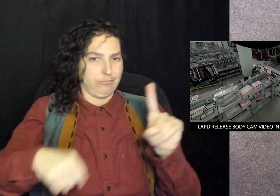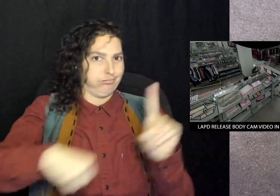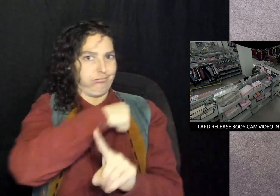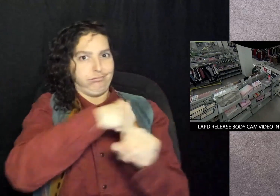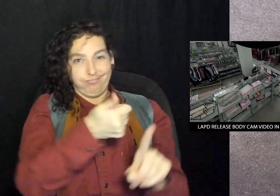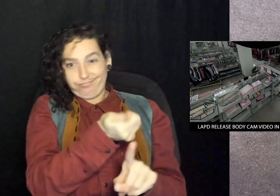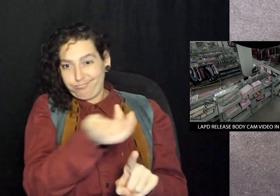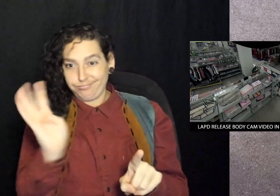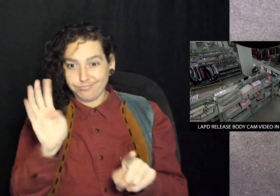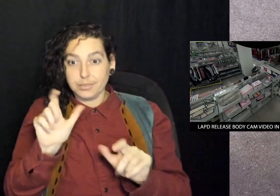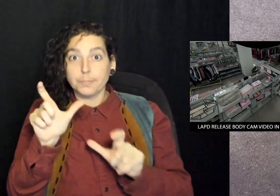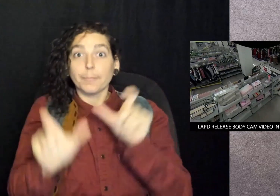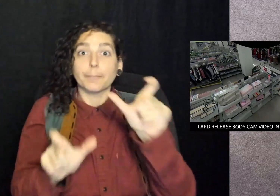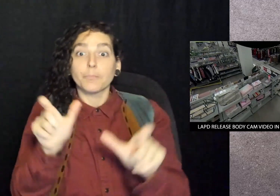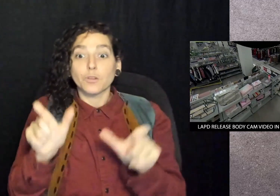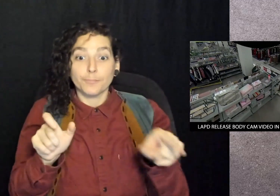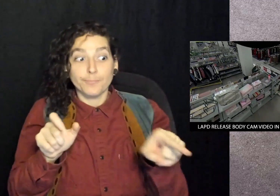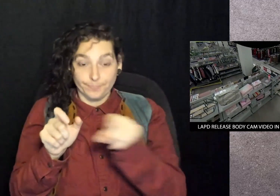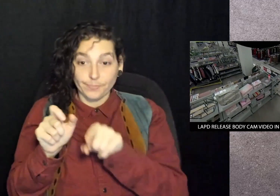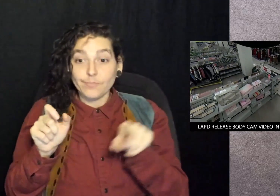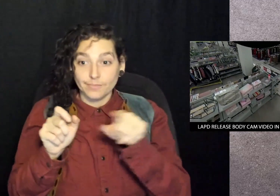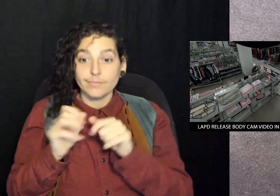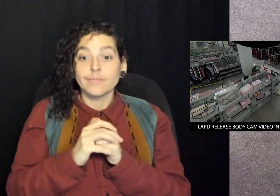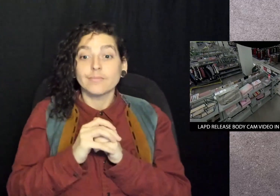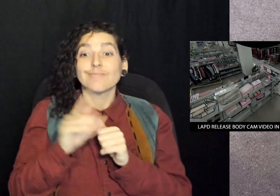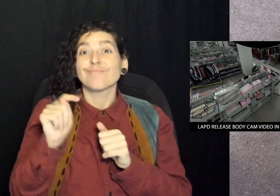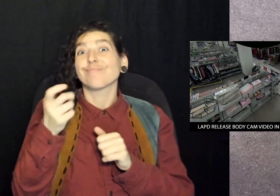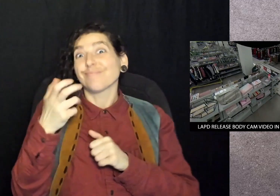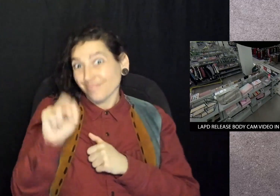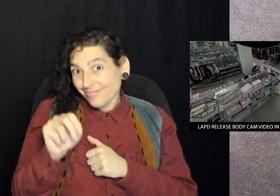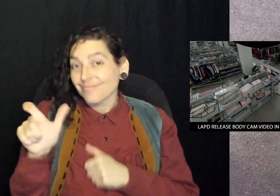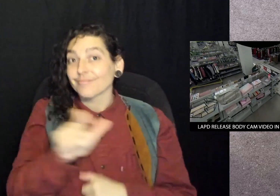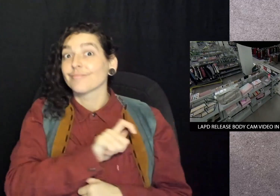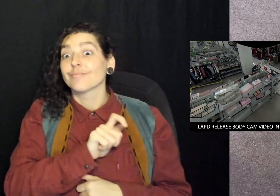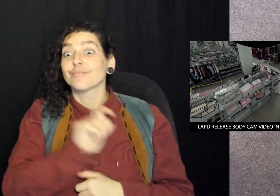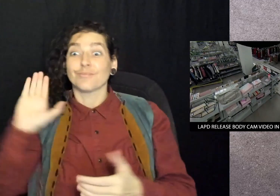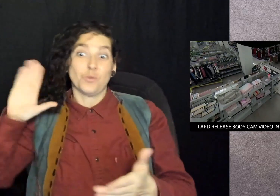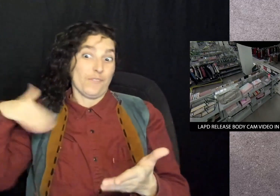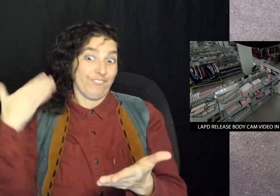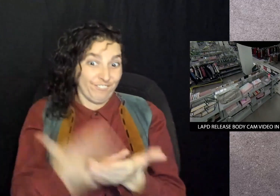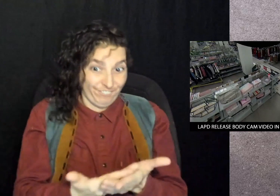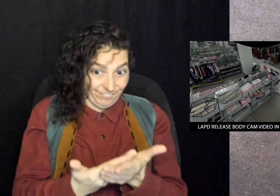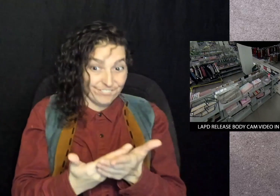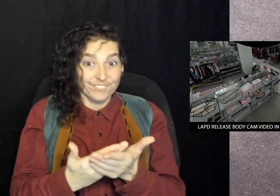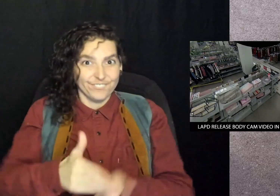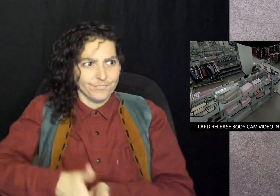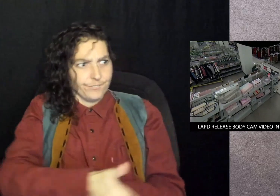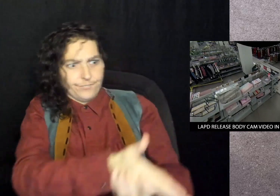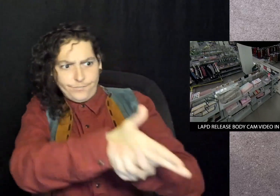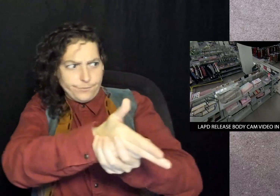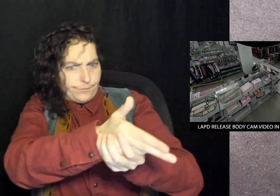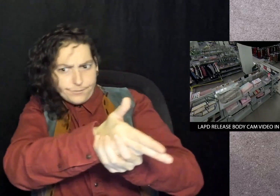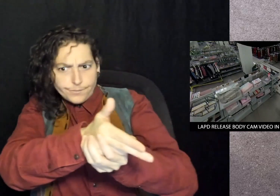He had already assaulted several people. The arrived with guns drawn,